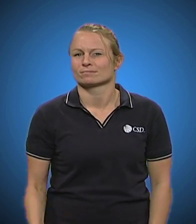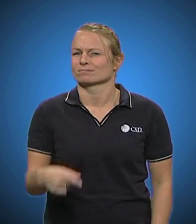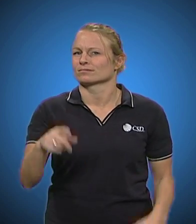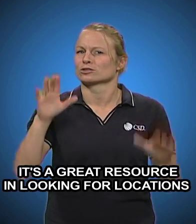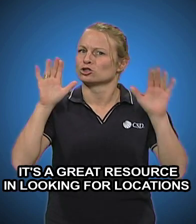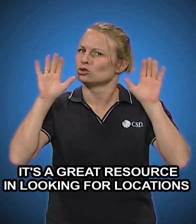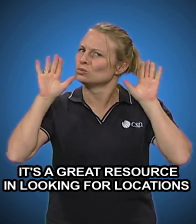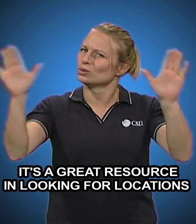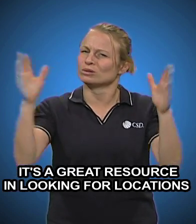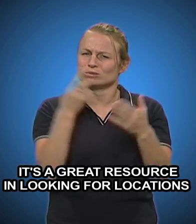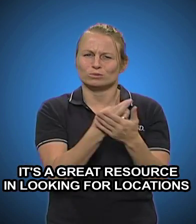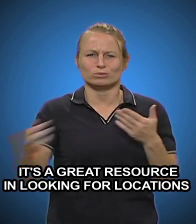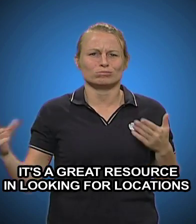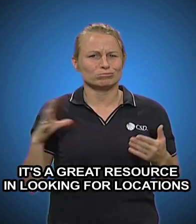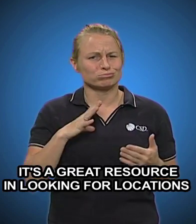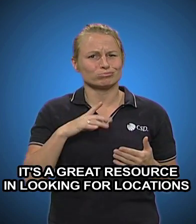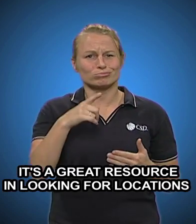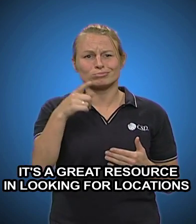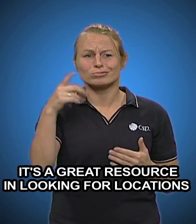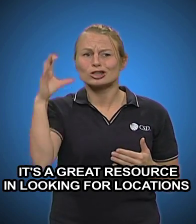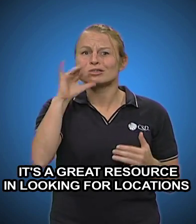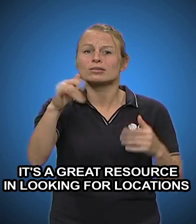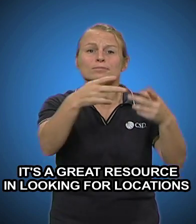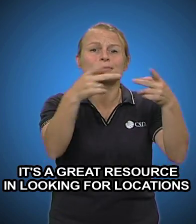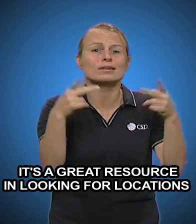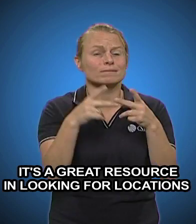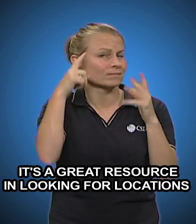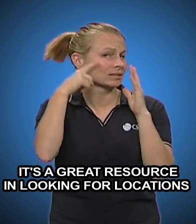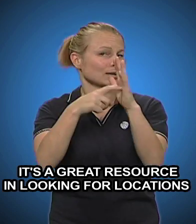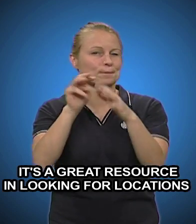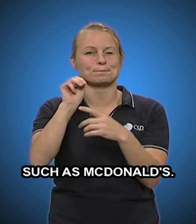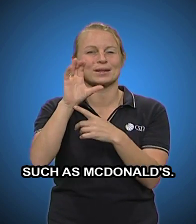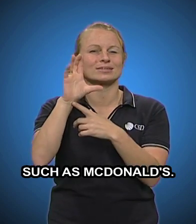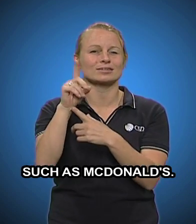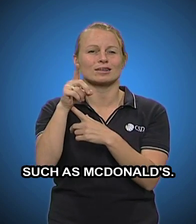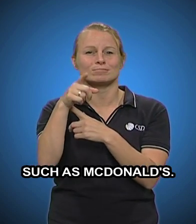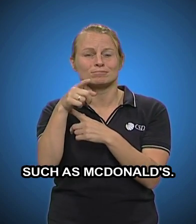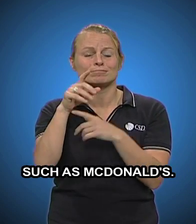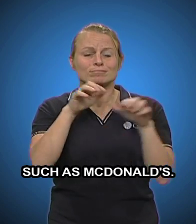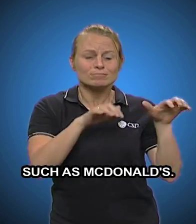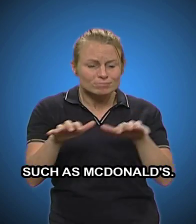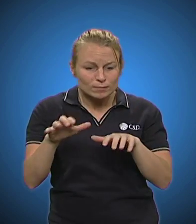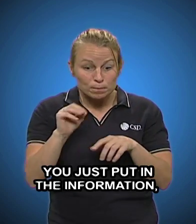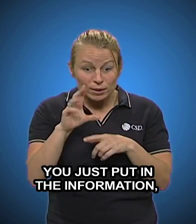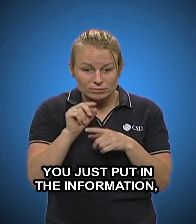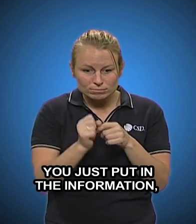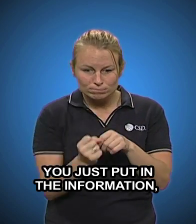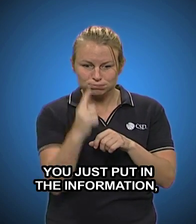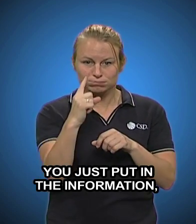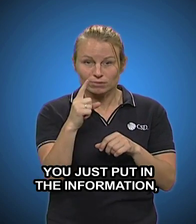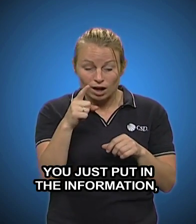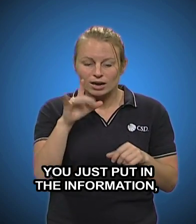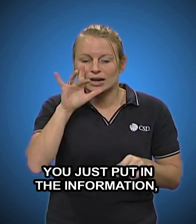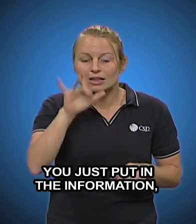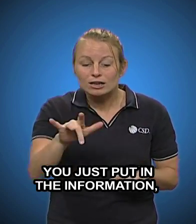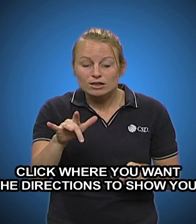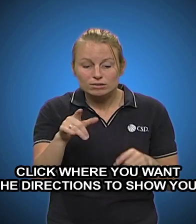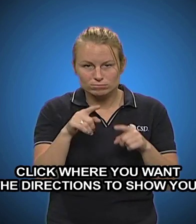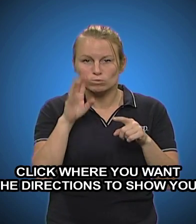It's a great resource in looking for locations. such as McDonald's. You just put in the information, click where